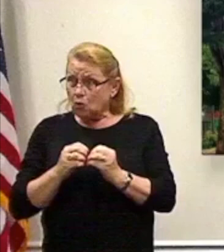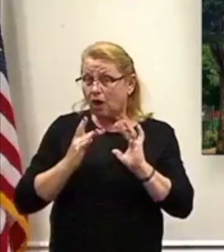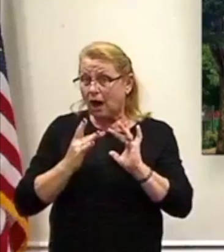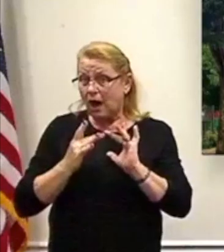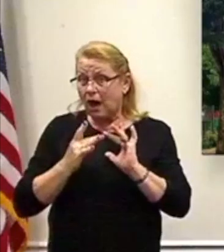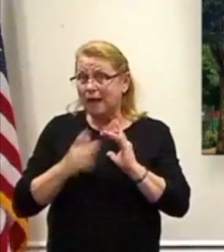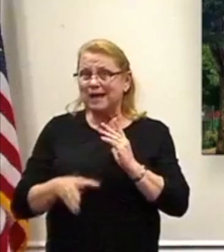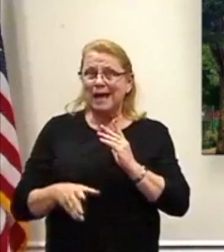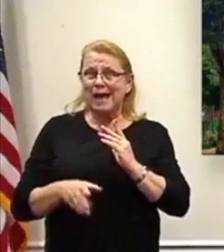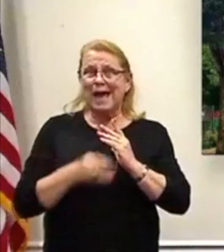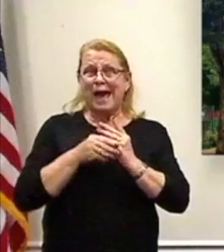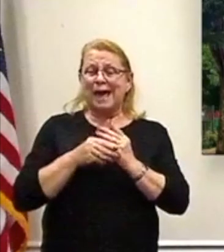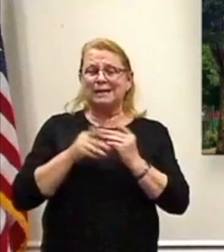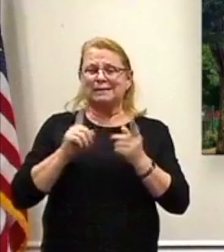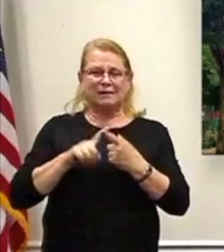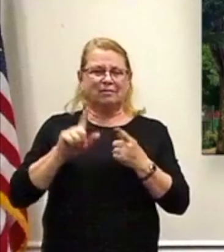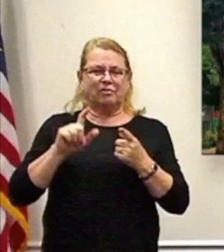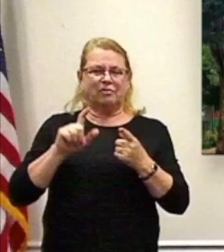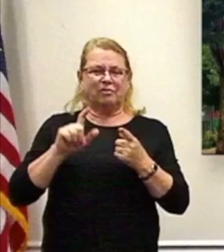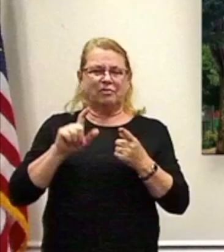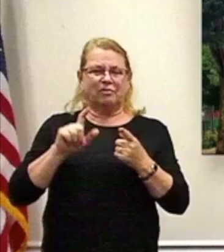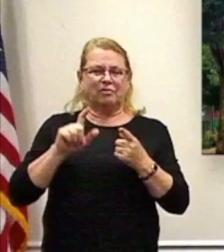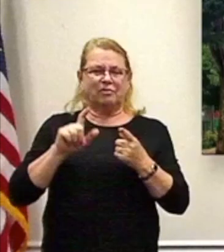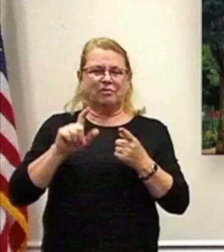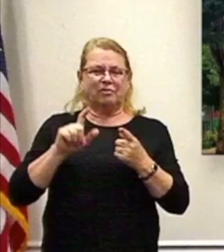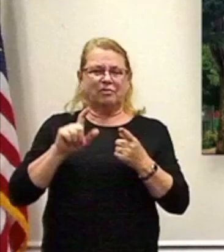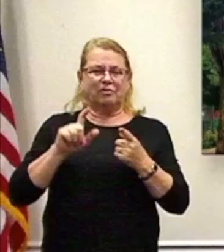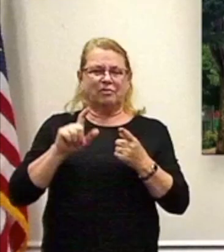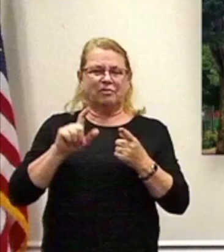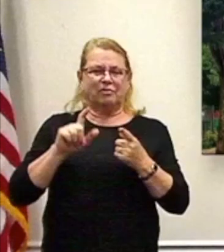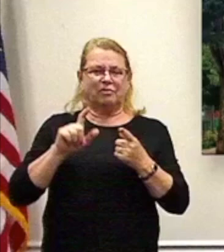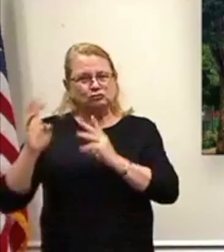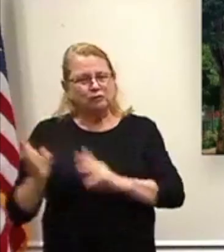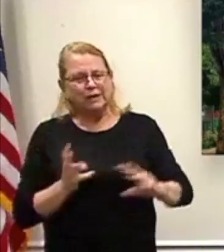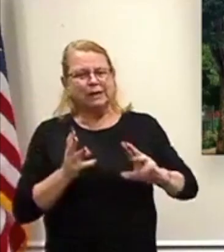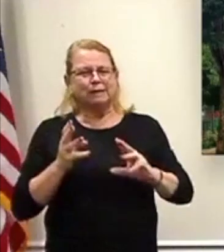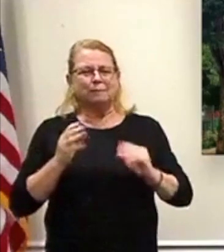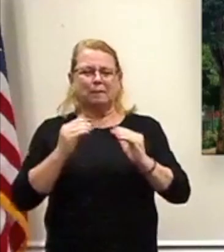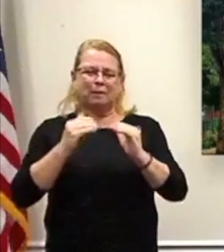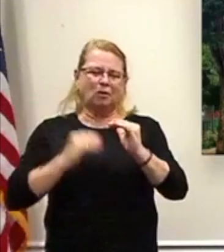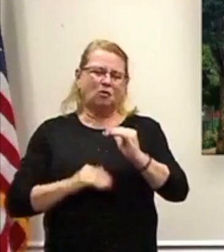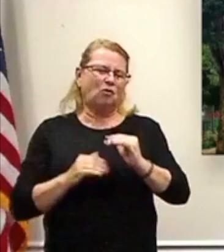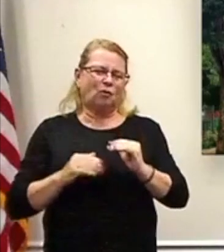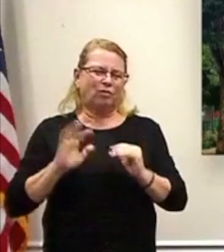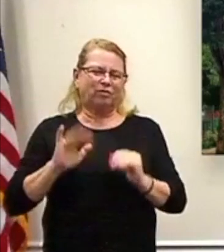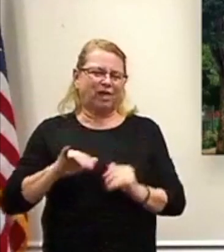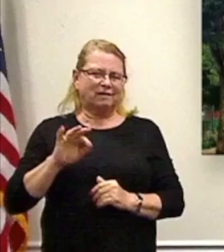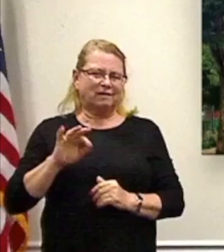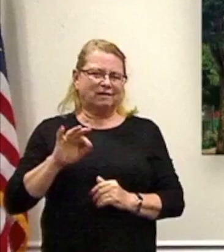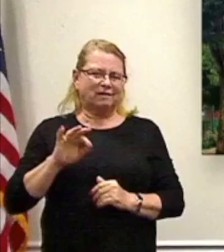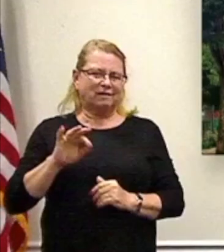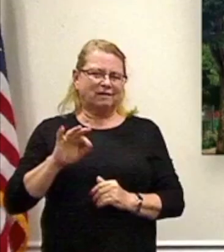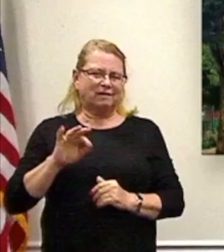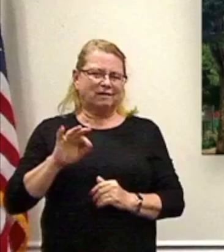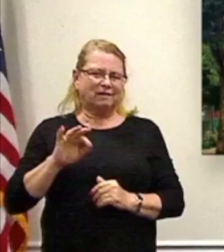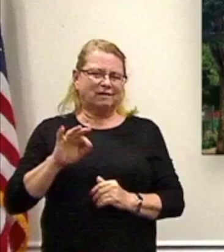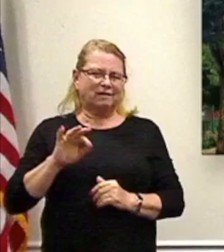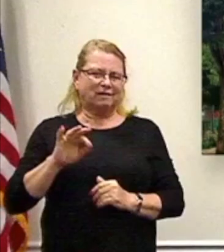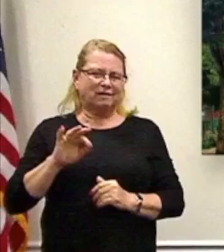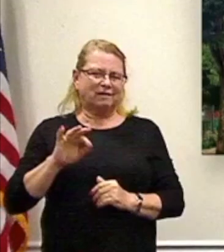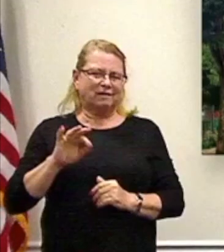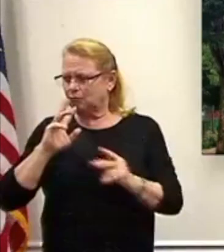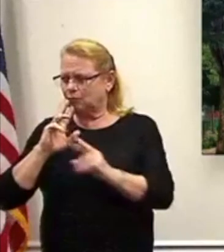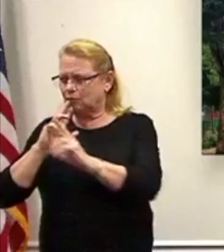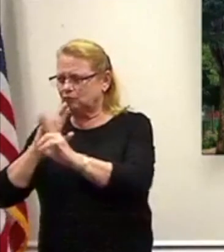add it in the live stream below the feed, the comment below the live stream. We're going to go to Jim in a second. Jim had a question